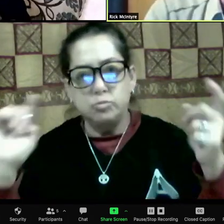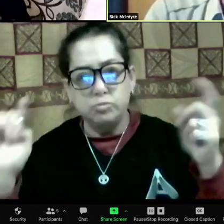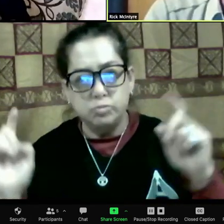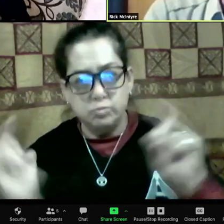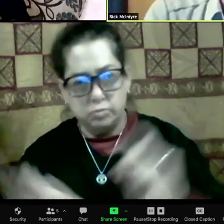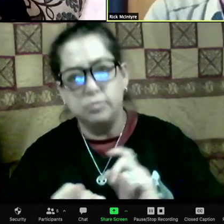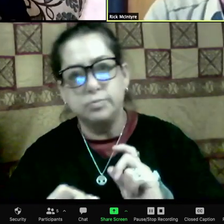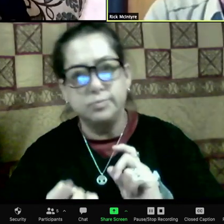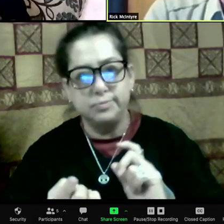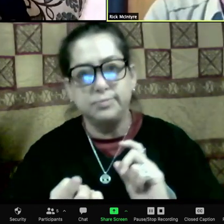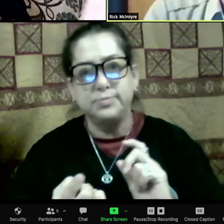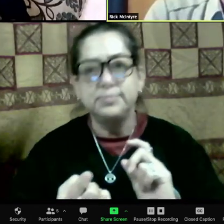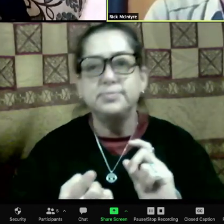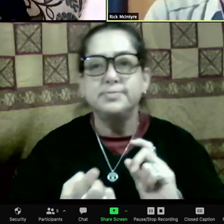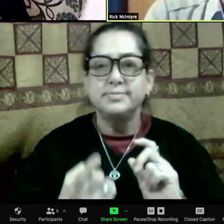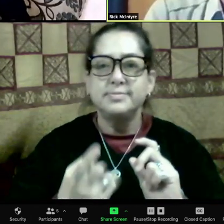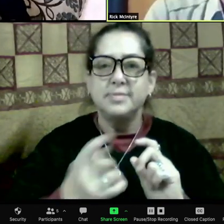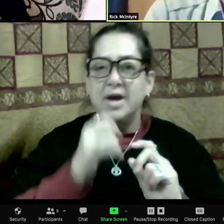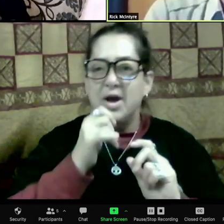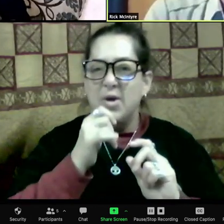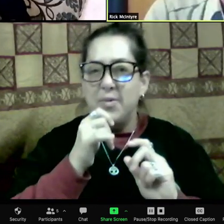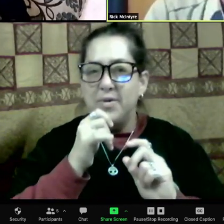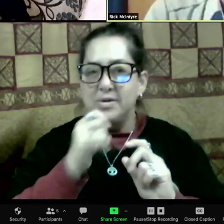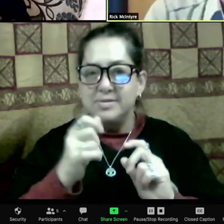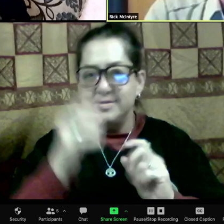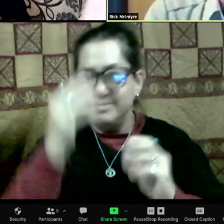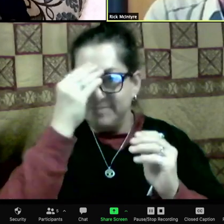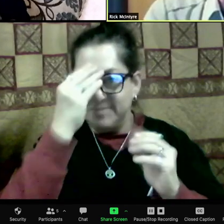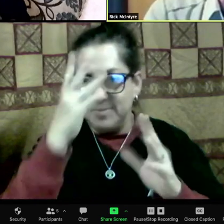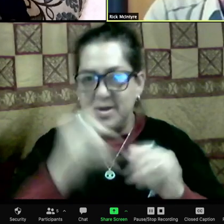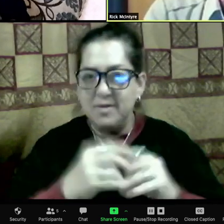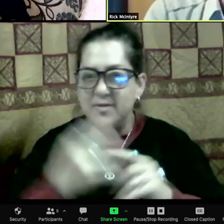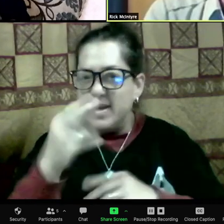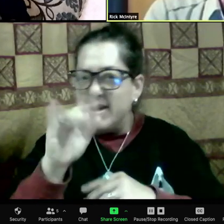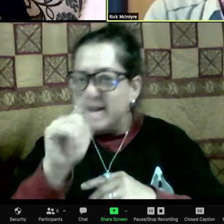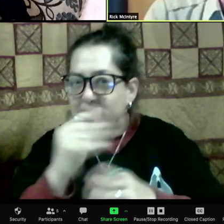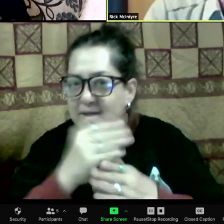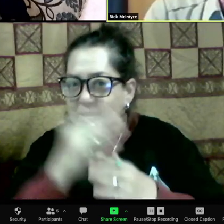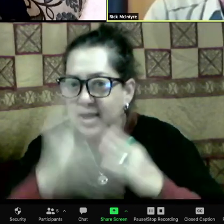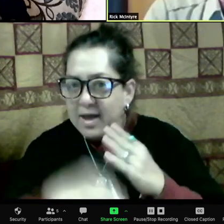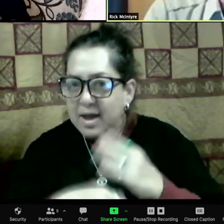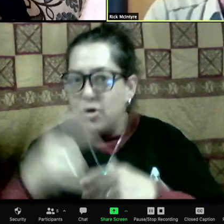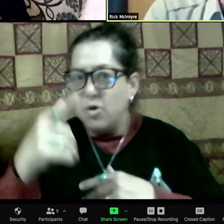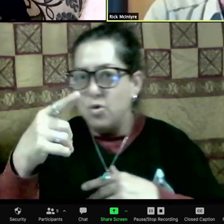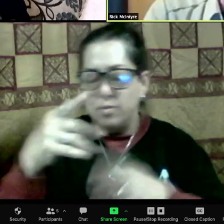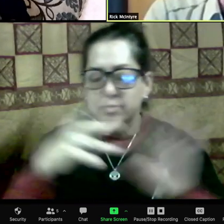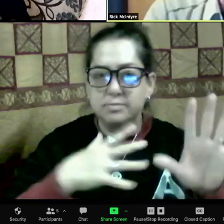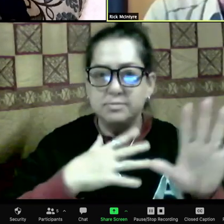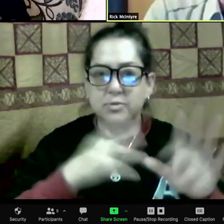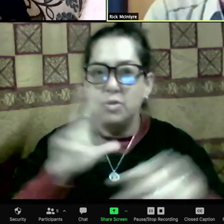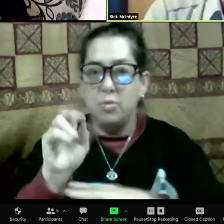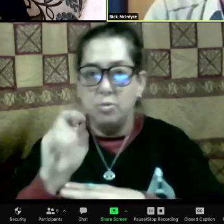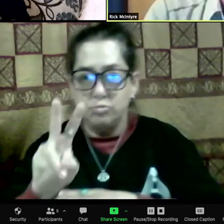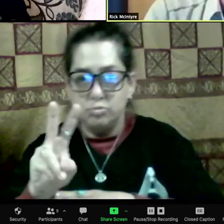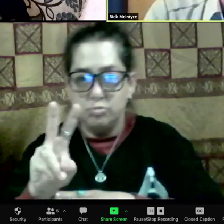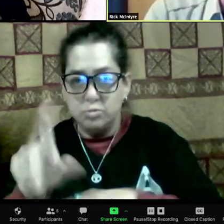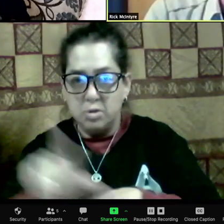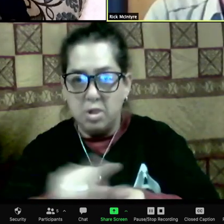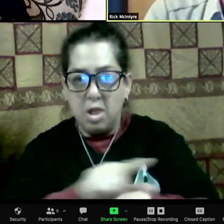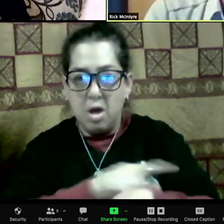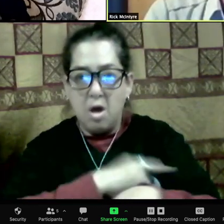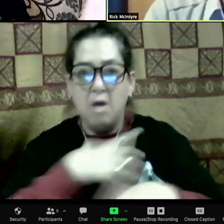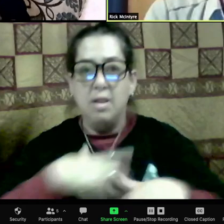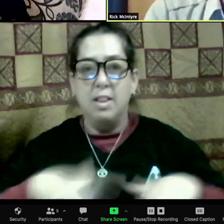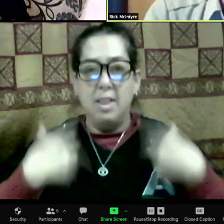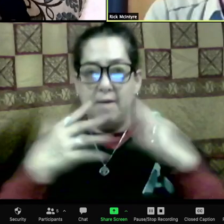the point of it is, and this may give hope to some of us, that if you've had some failures and